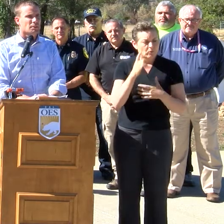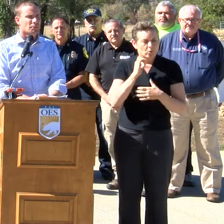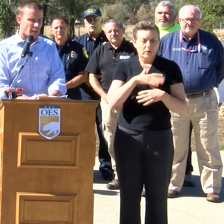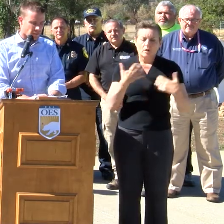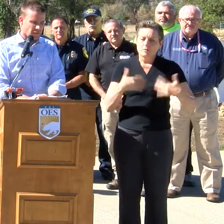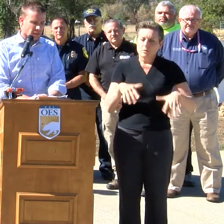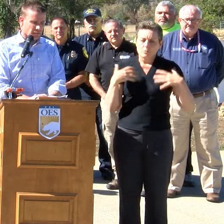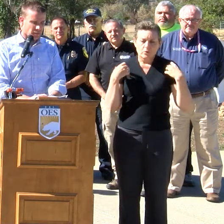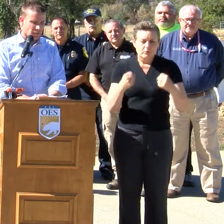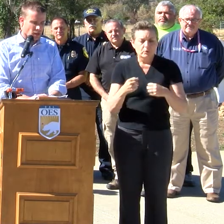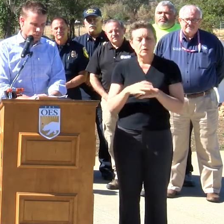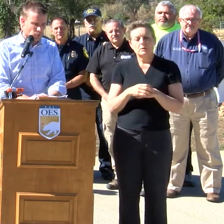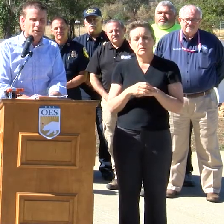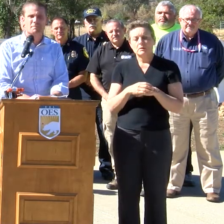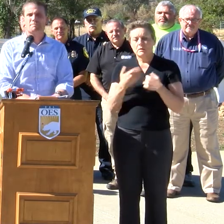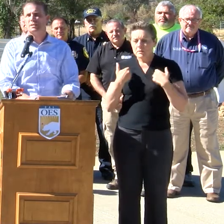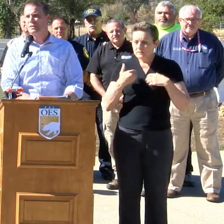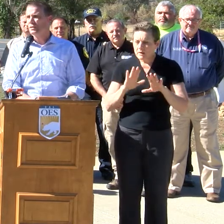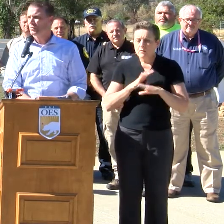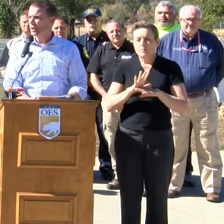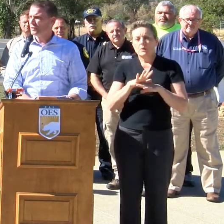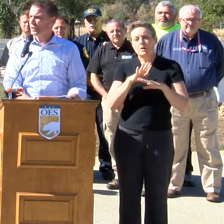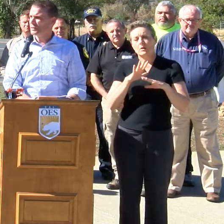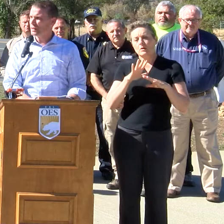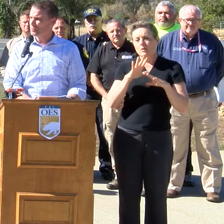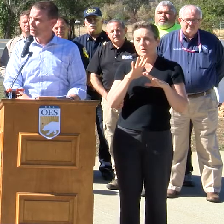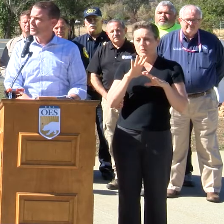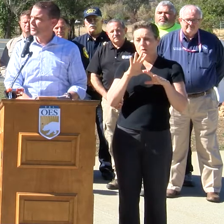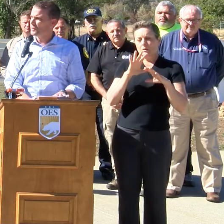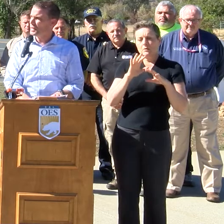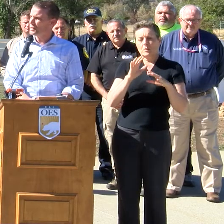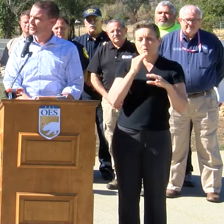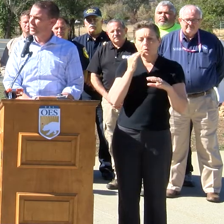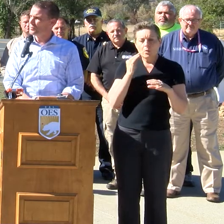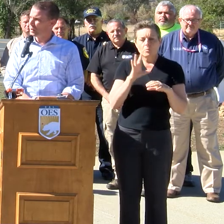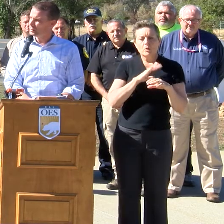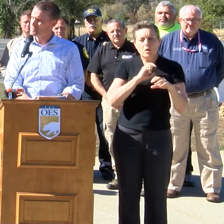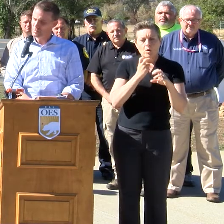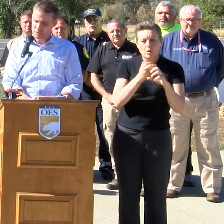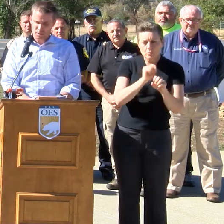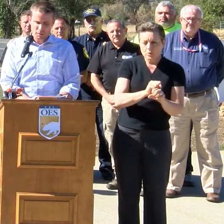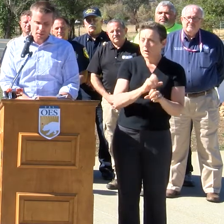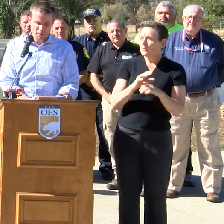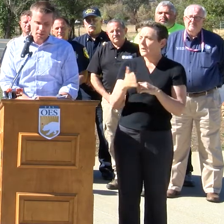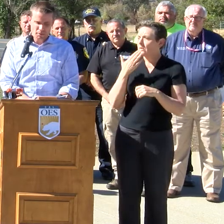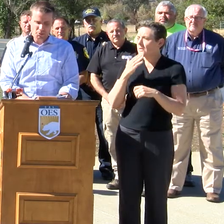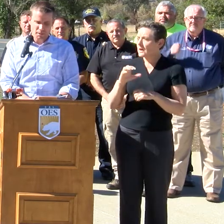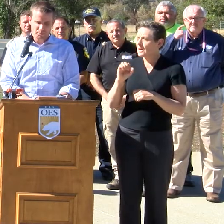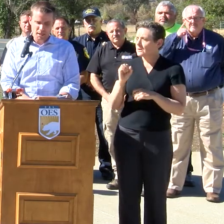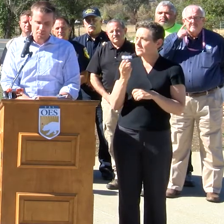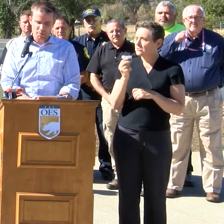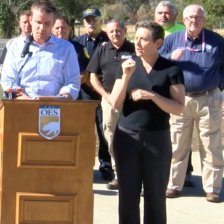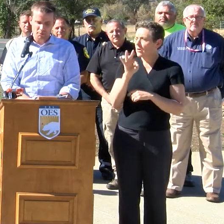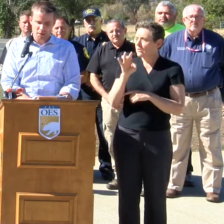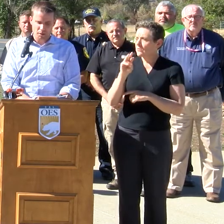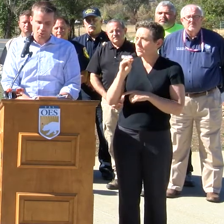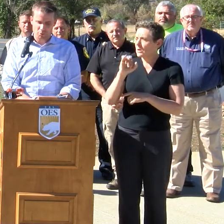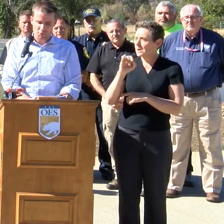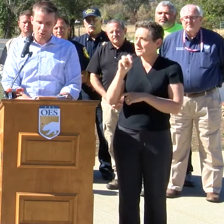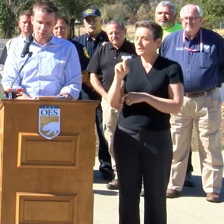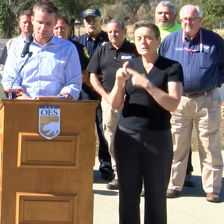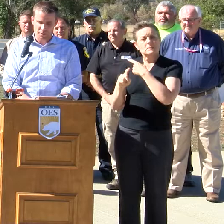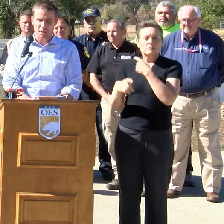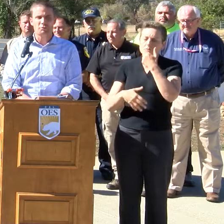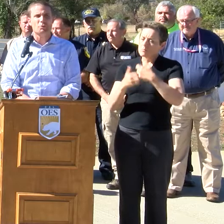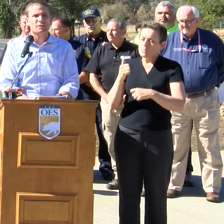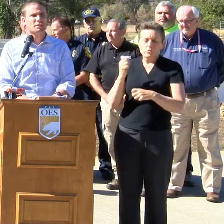sacrifice and their hard work. Would also like to take a moment to say thank you to Sheriff Martin. The sheriff behind me is the hardest